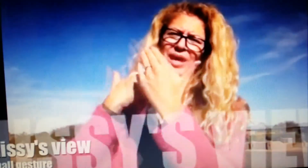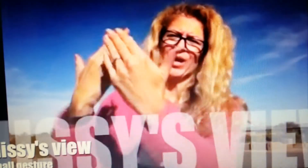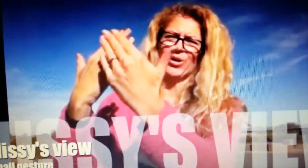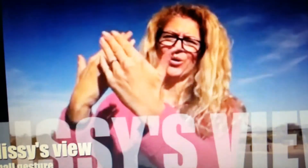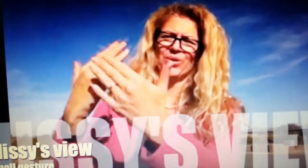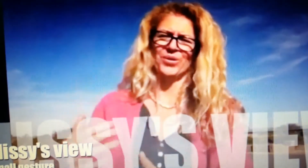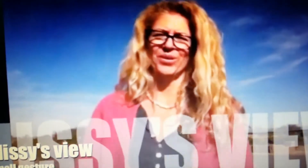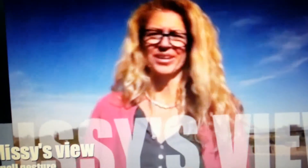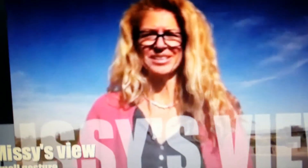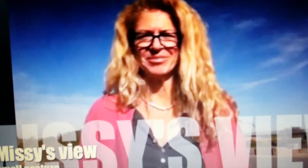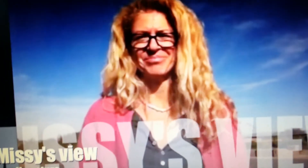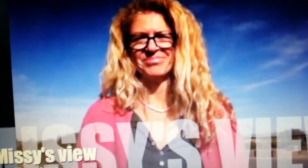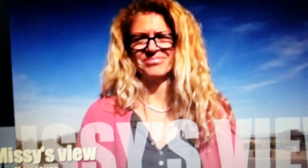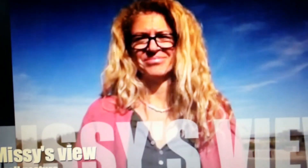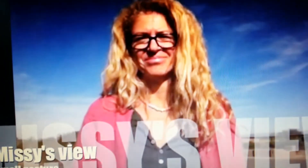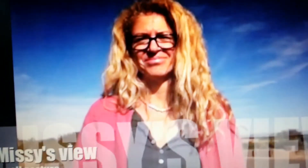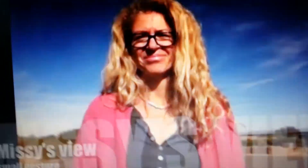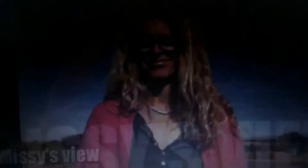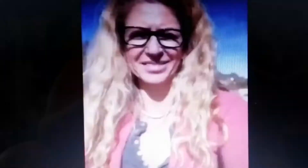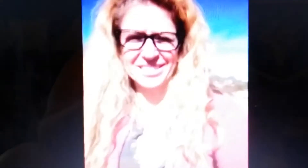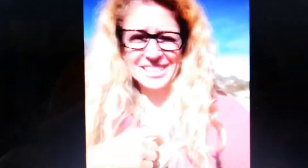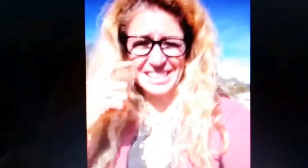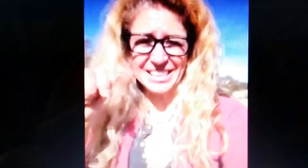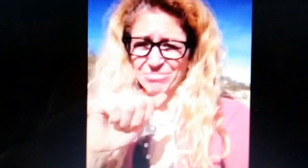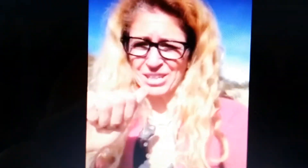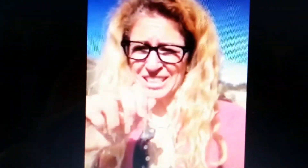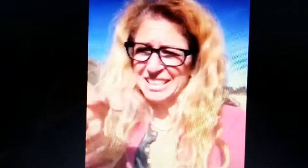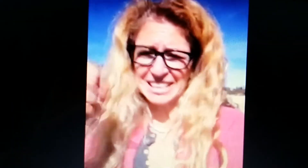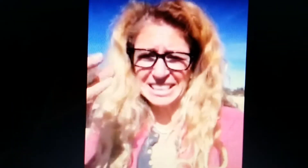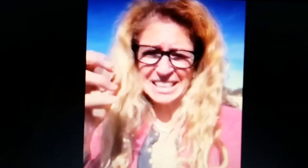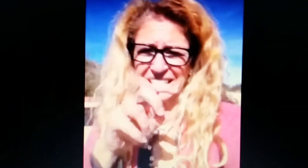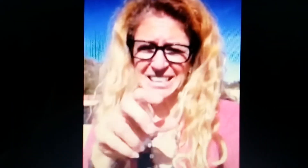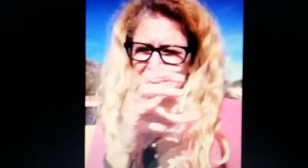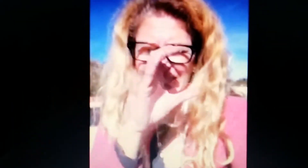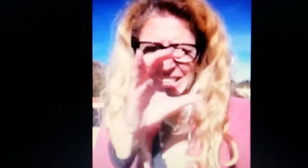I want to say thank you and that I greatly appreciate it